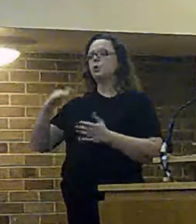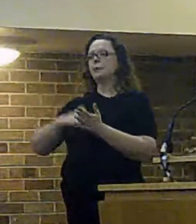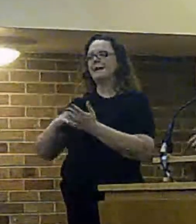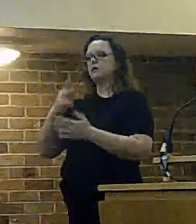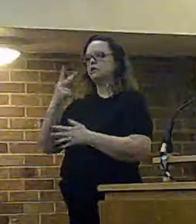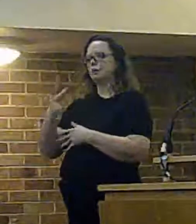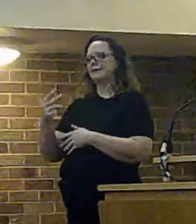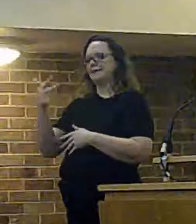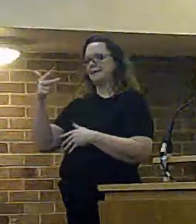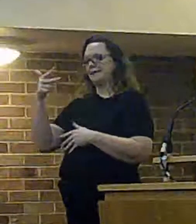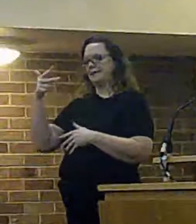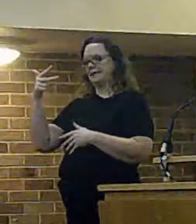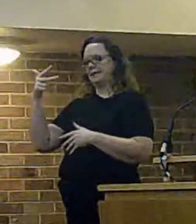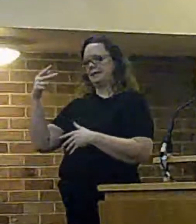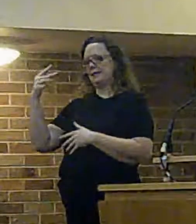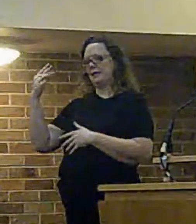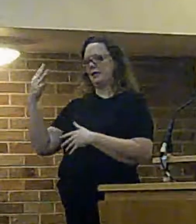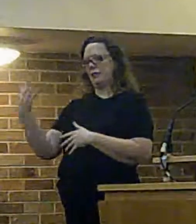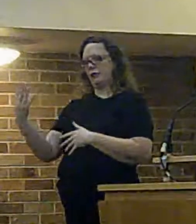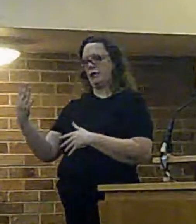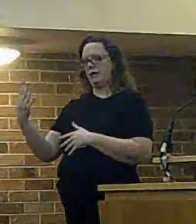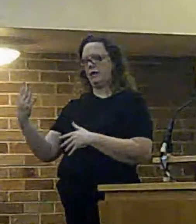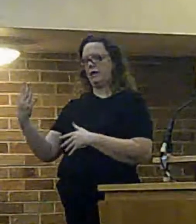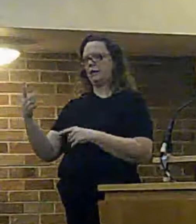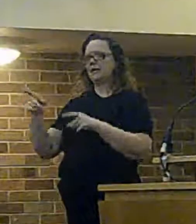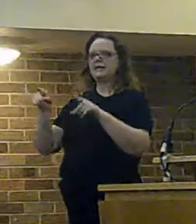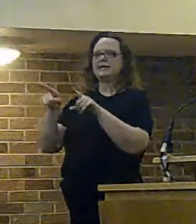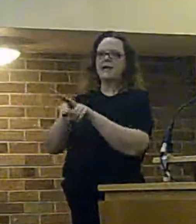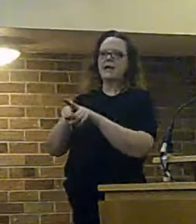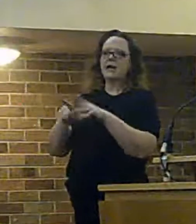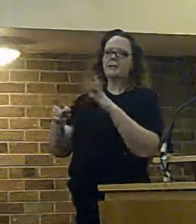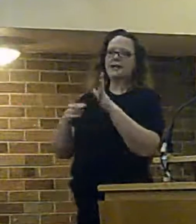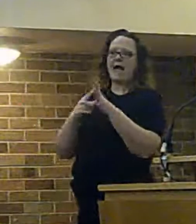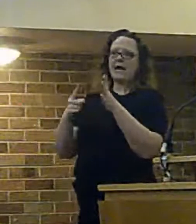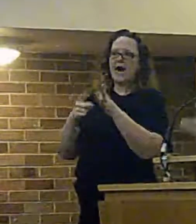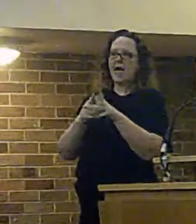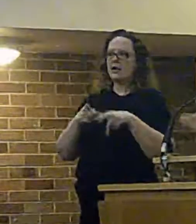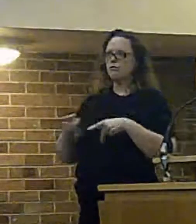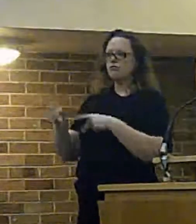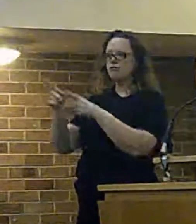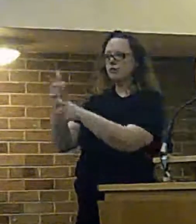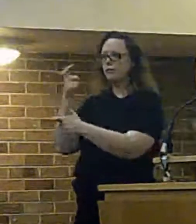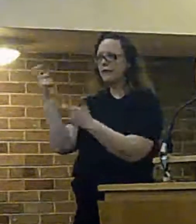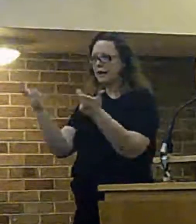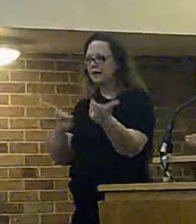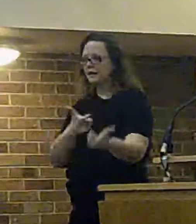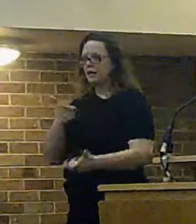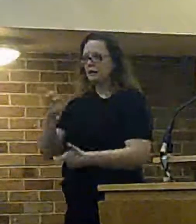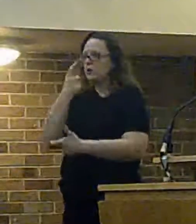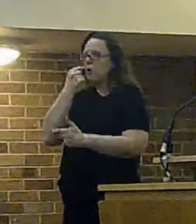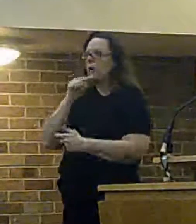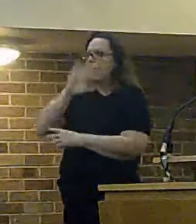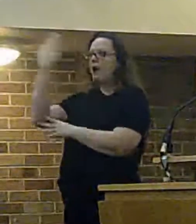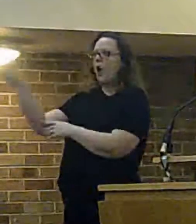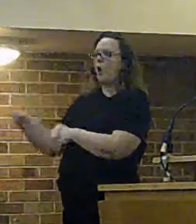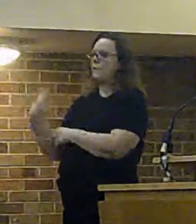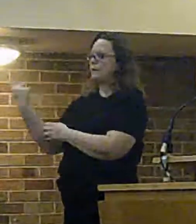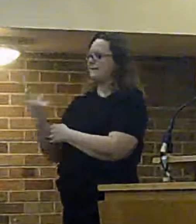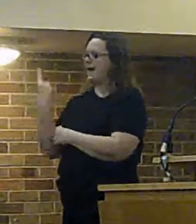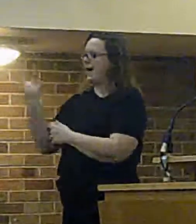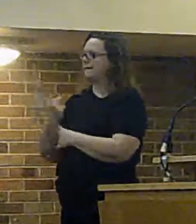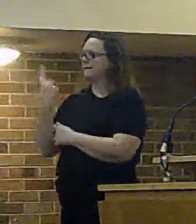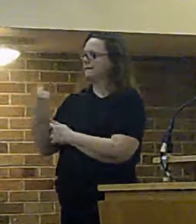so with by and large it's the same as a a group finder they say you can go home and just run that yourself just do the maths